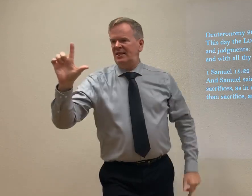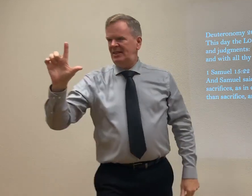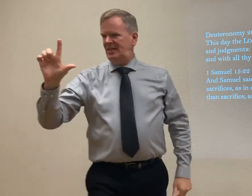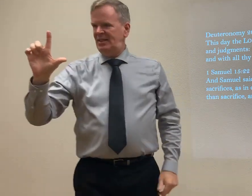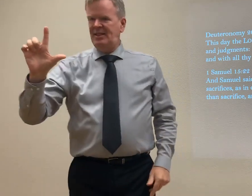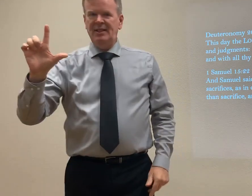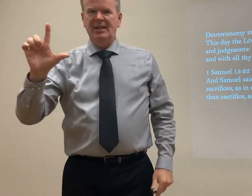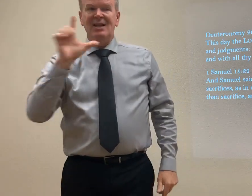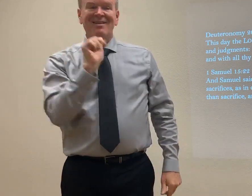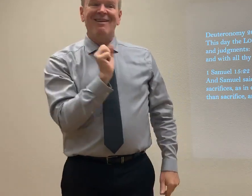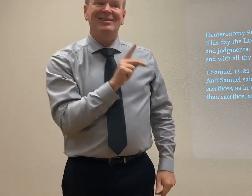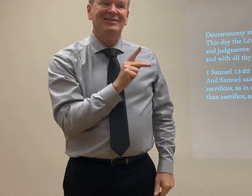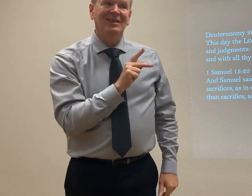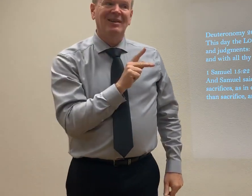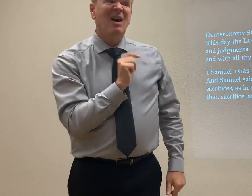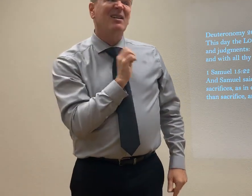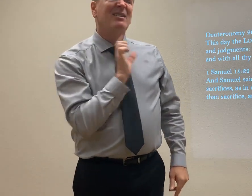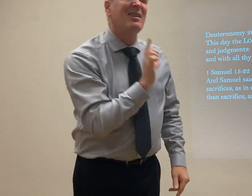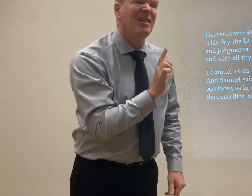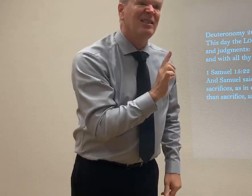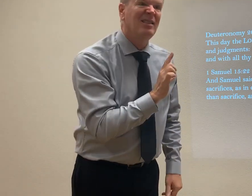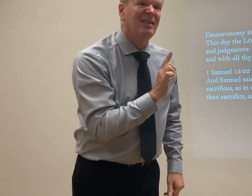he tells the pastor. He didn't ask the pastor at this point.